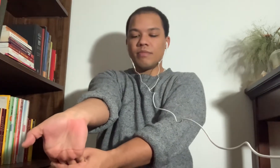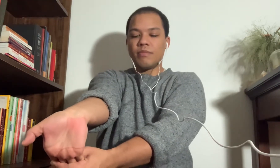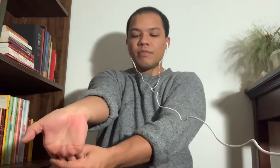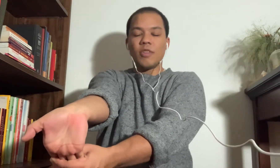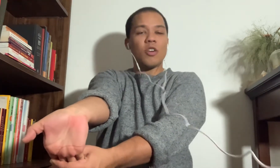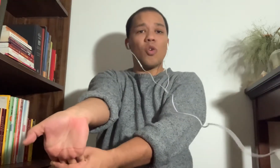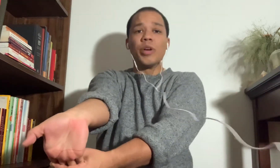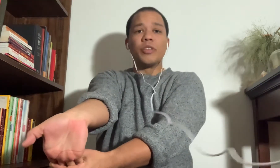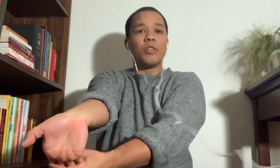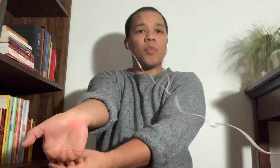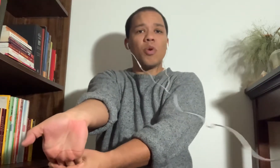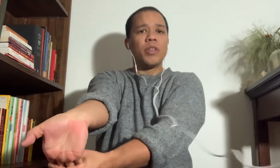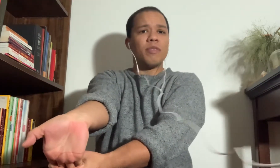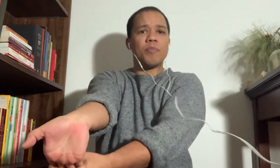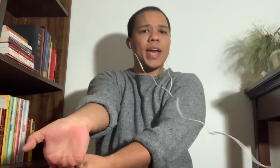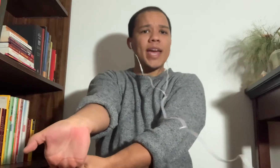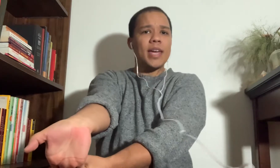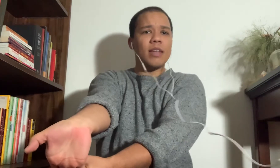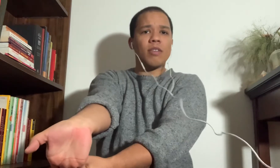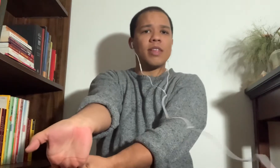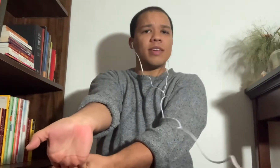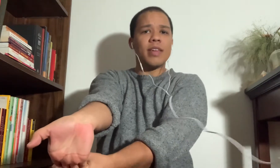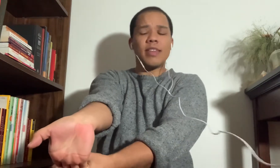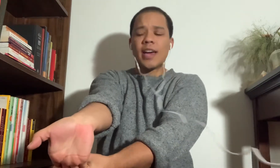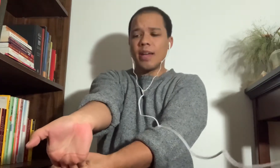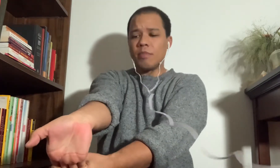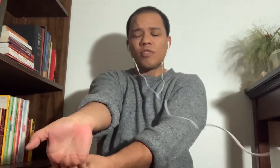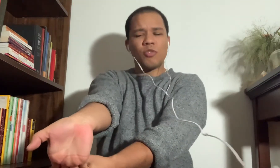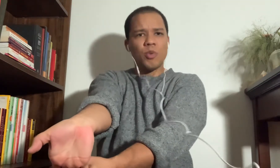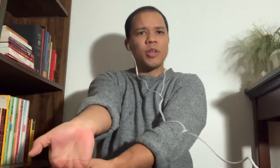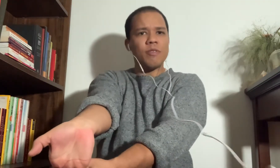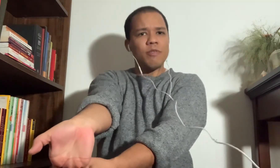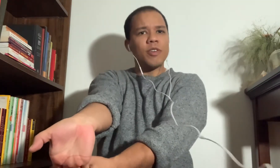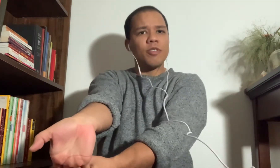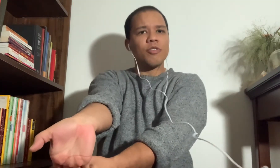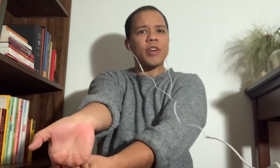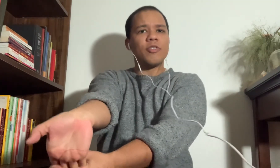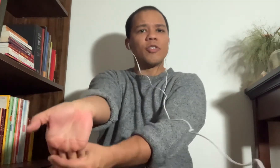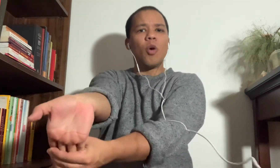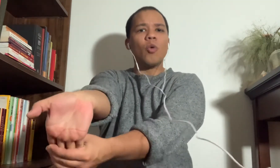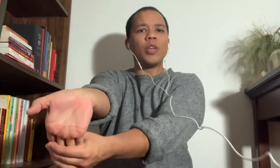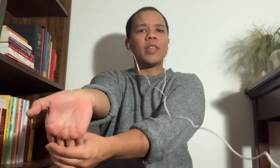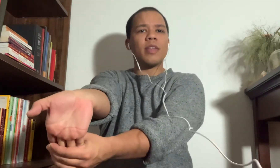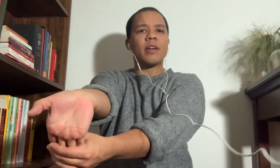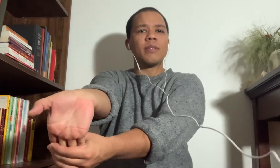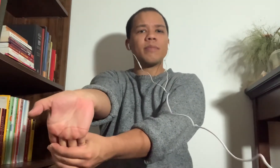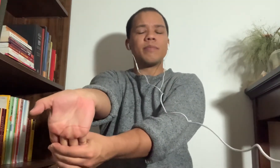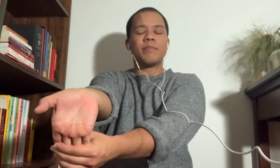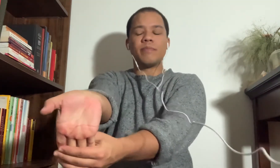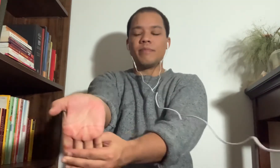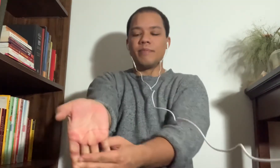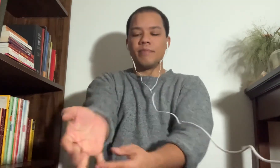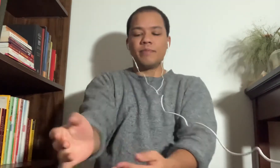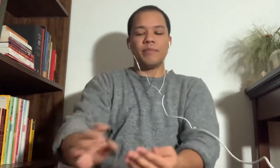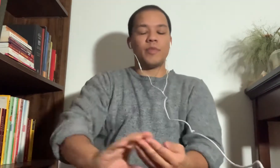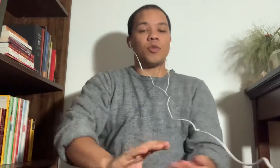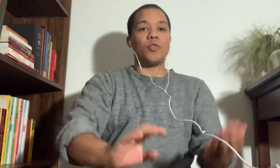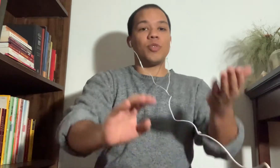Not going to the point of pain or anything like that, but just to where you can feel the stretch and holding it there. We'll switch